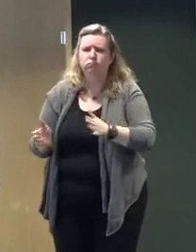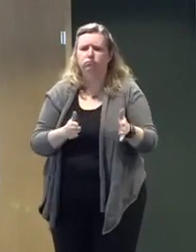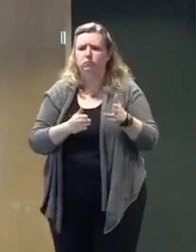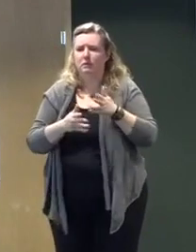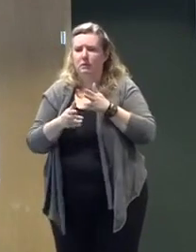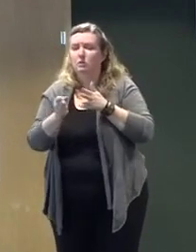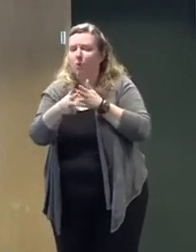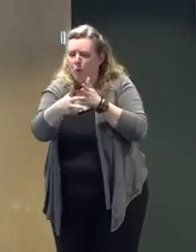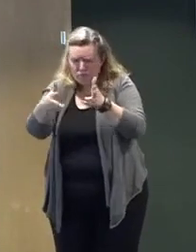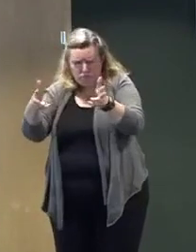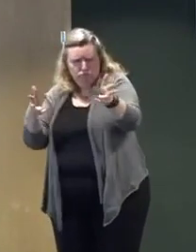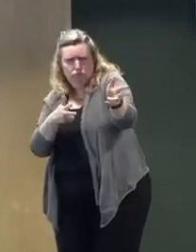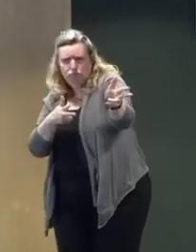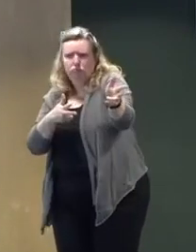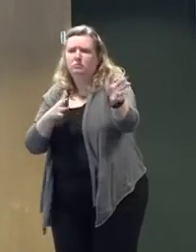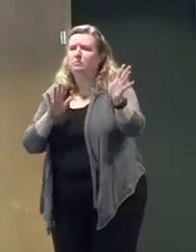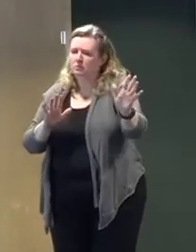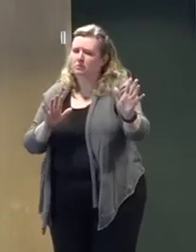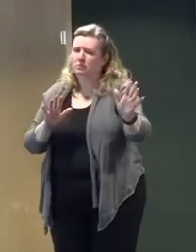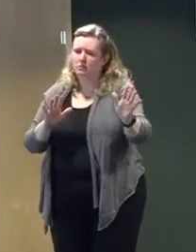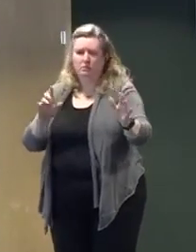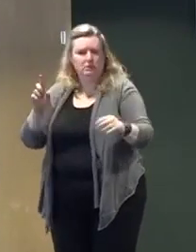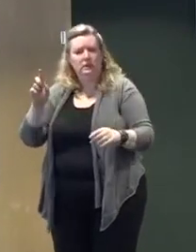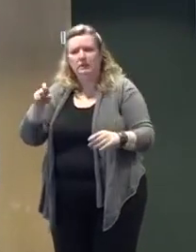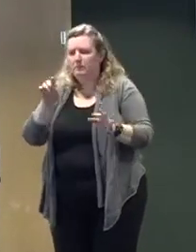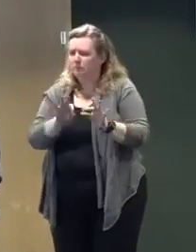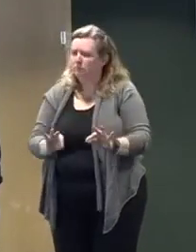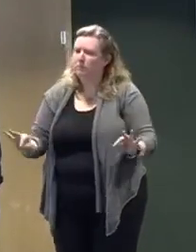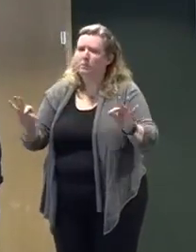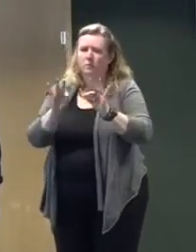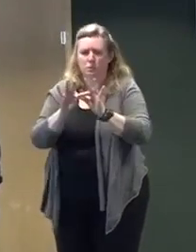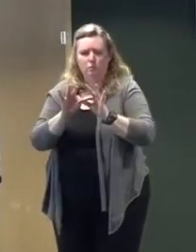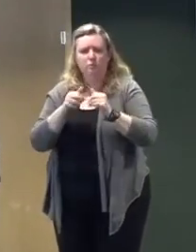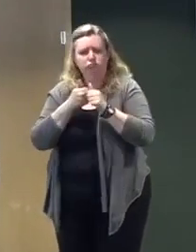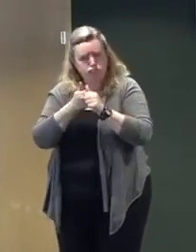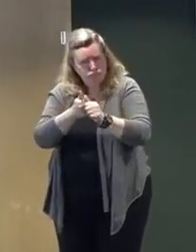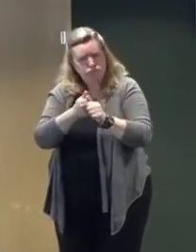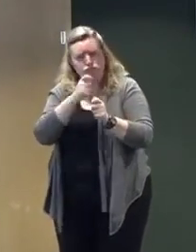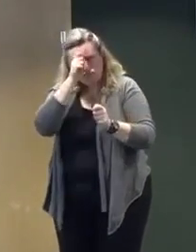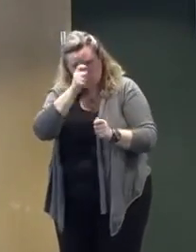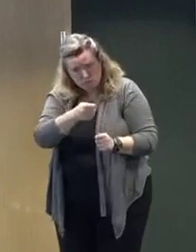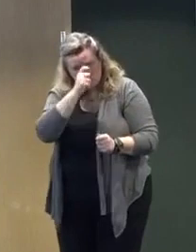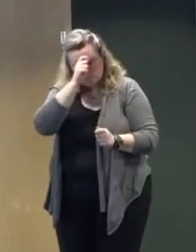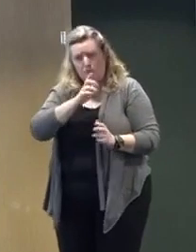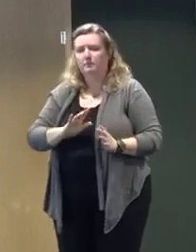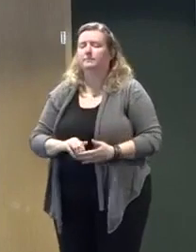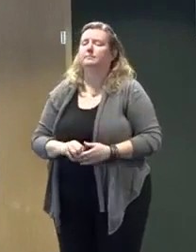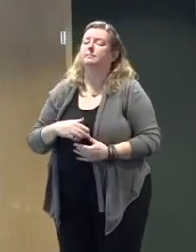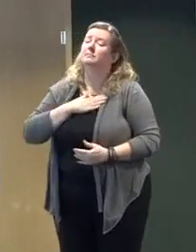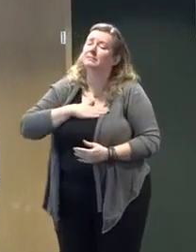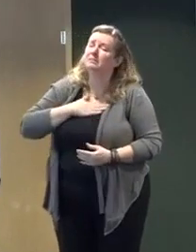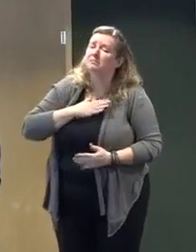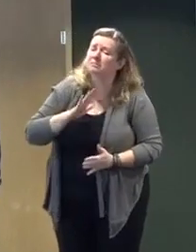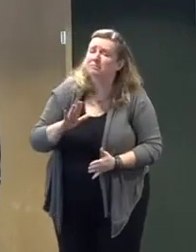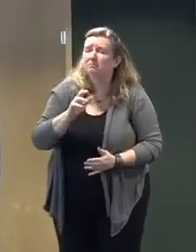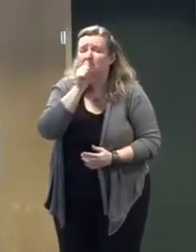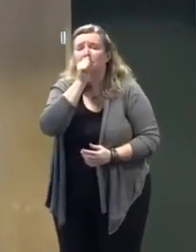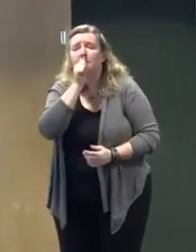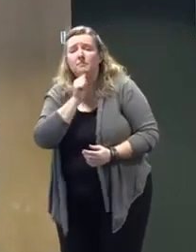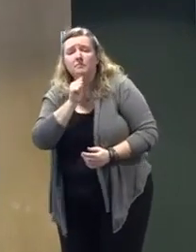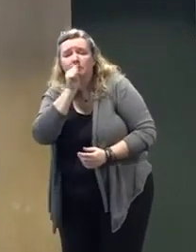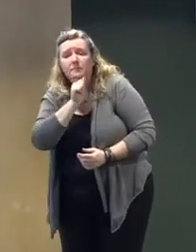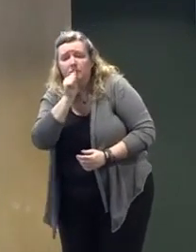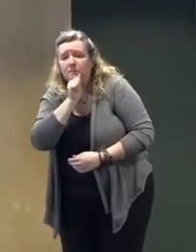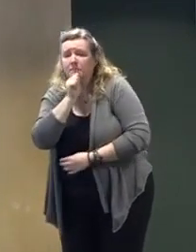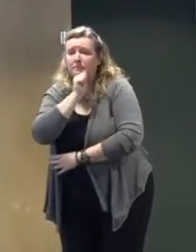necessary. And I think we're going to also have to ask you all for a big dose of patience because this storm, as Diane and her